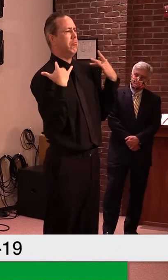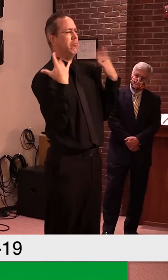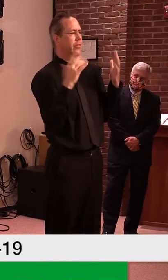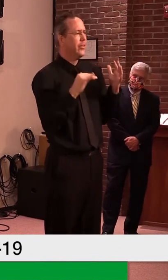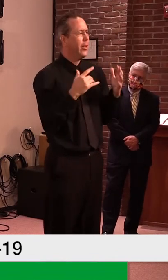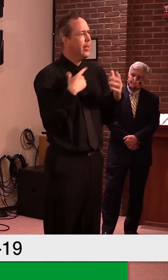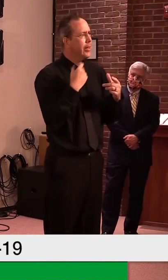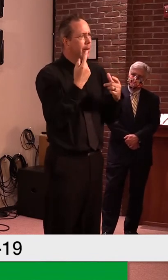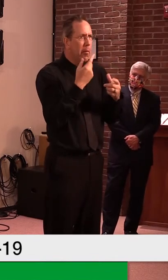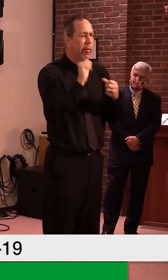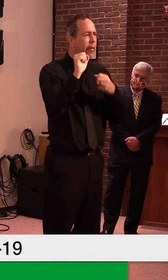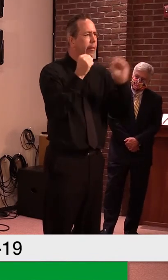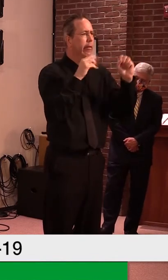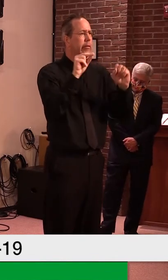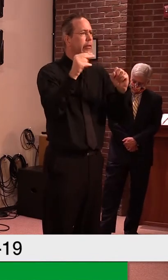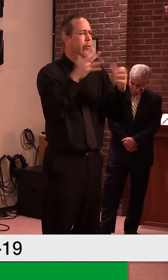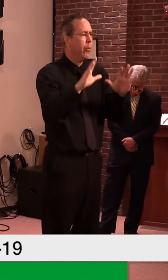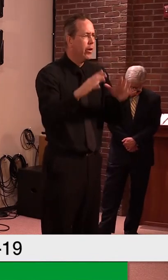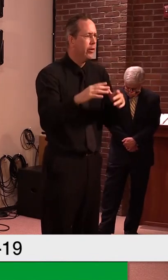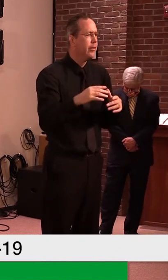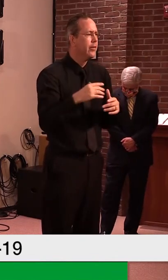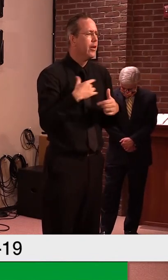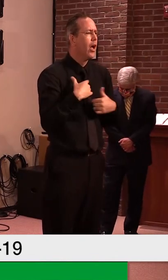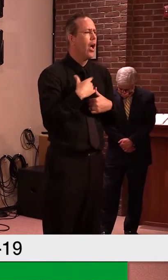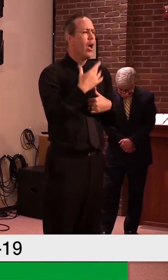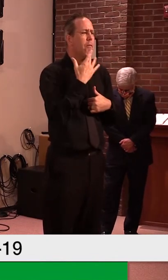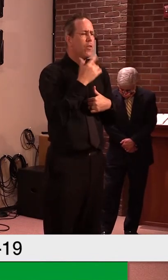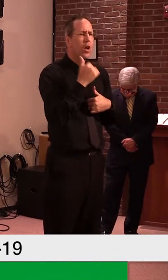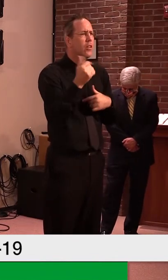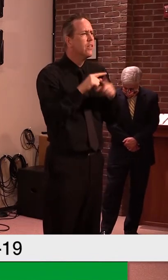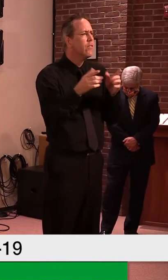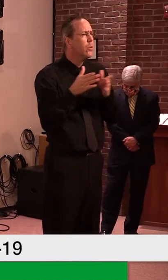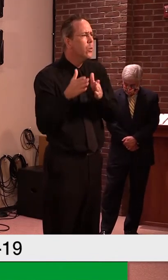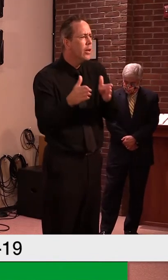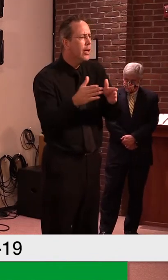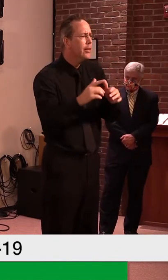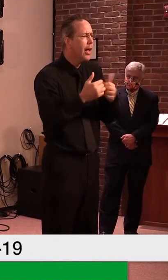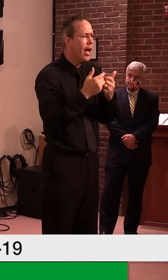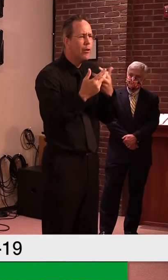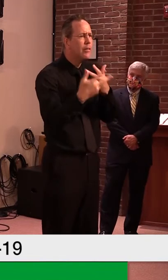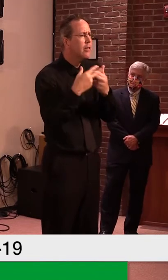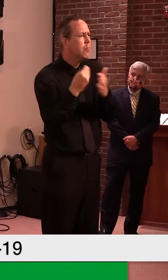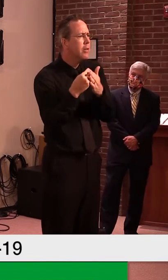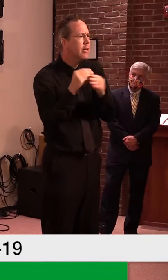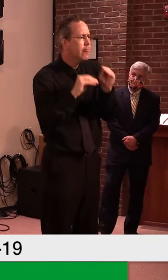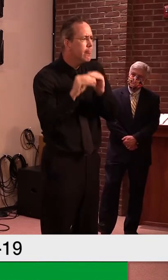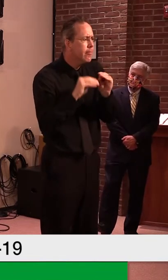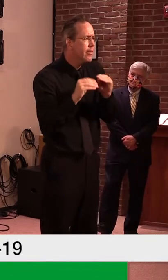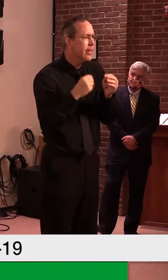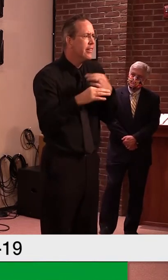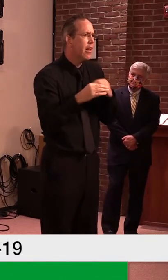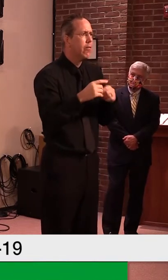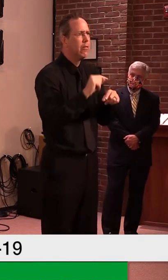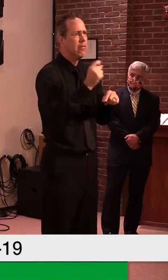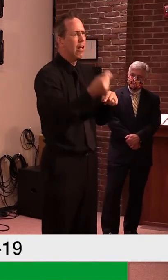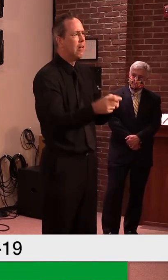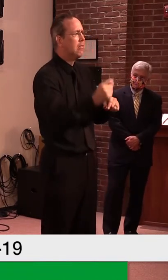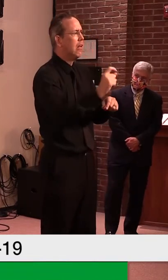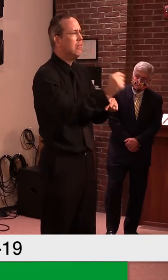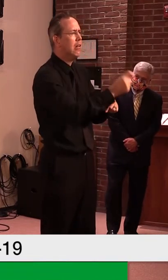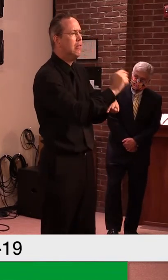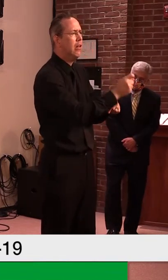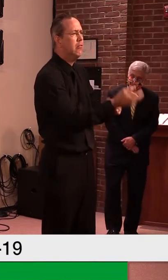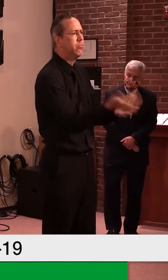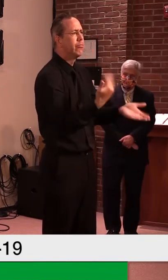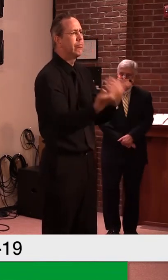Uh, there's other, uh, approaches we can take. Uh, we're in the midst of a pandemic. We've been fortunate to receive a lot of money,